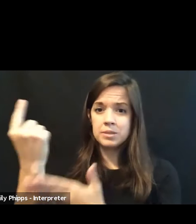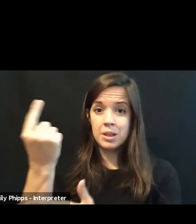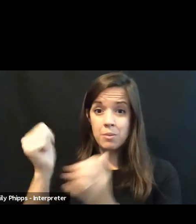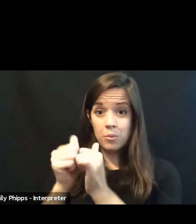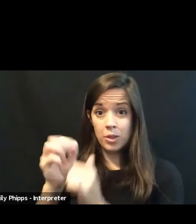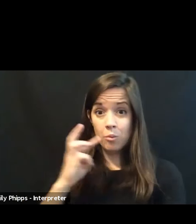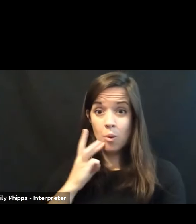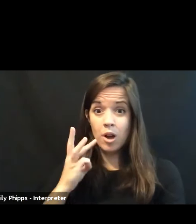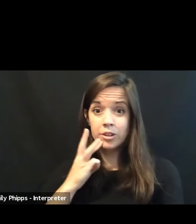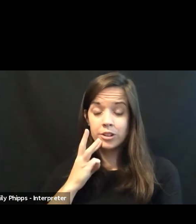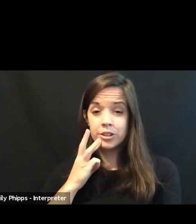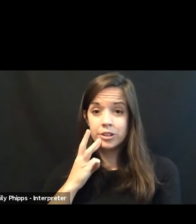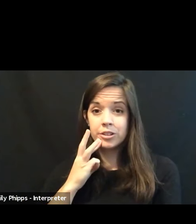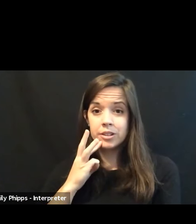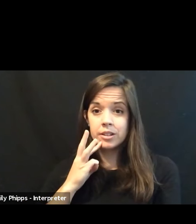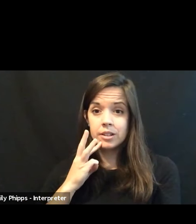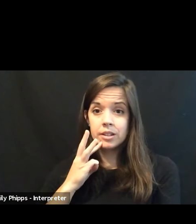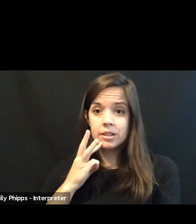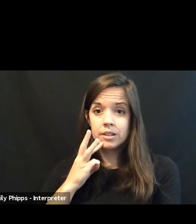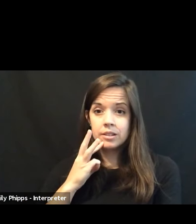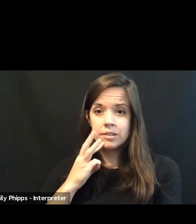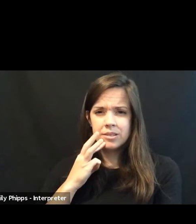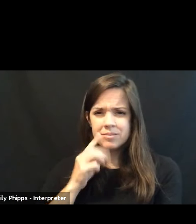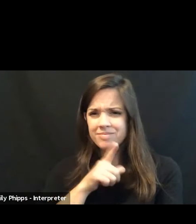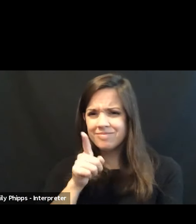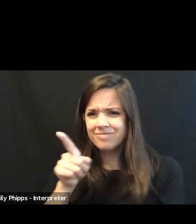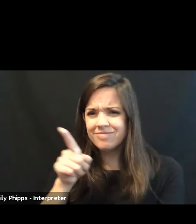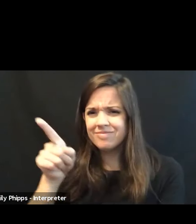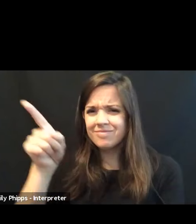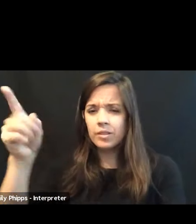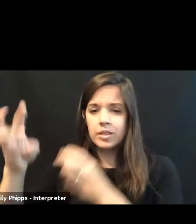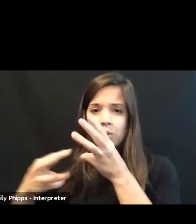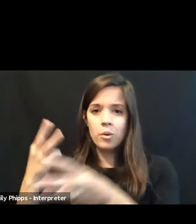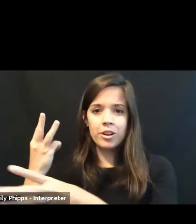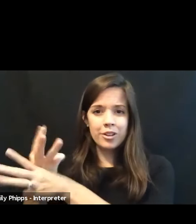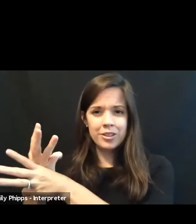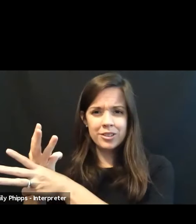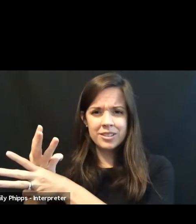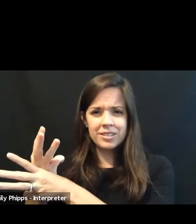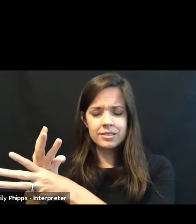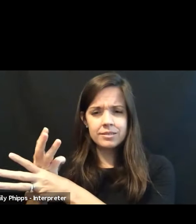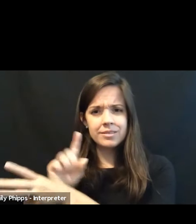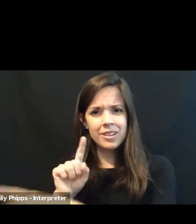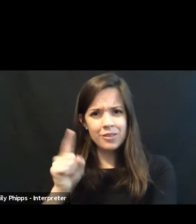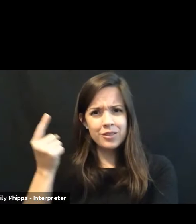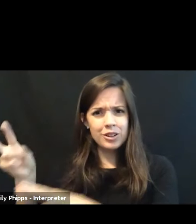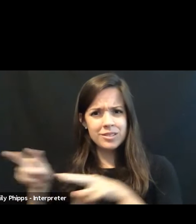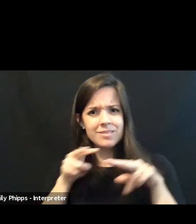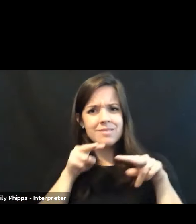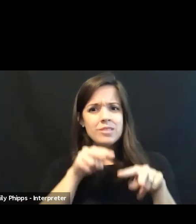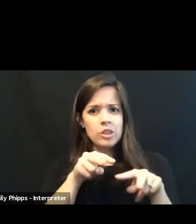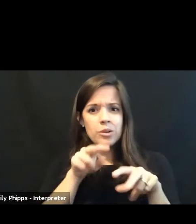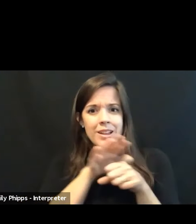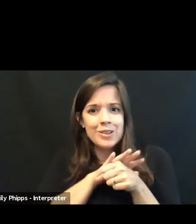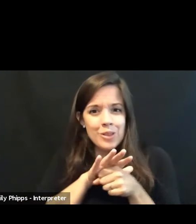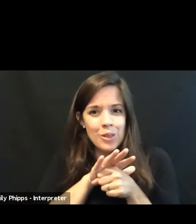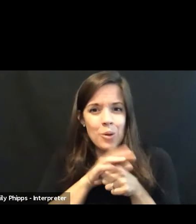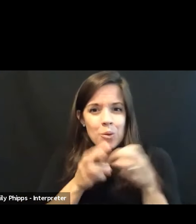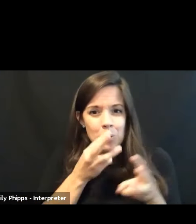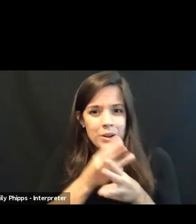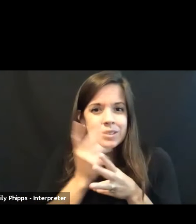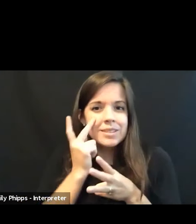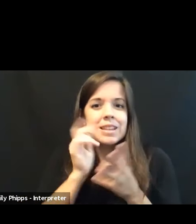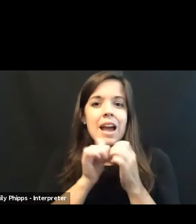halfway around the world, assess the world that you live in to see how you can help.